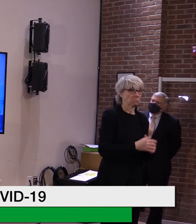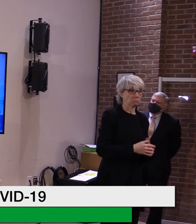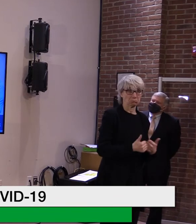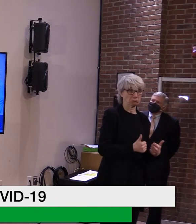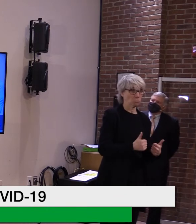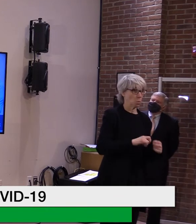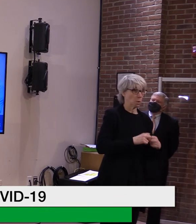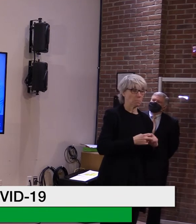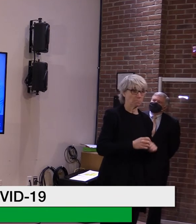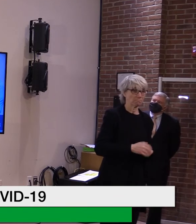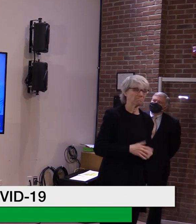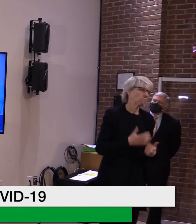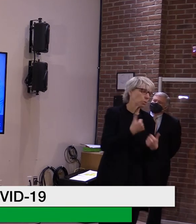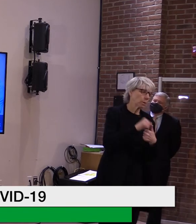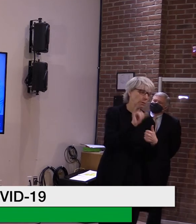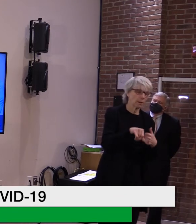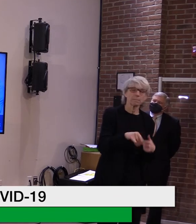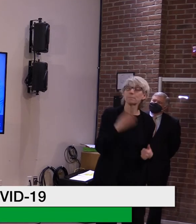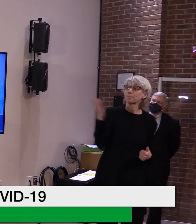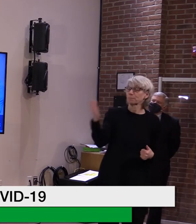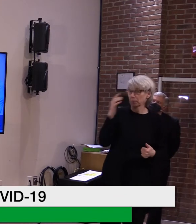successfully. Dr. Levine.